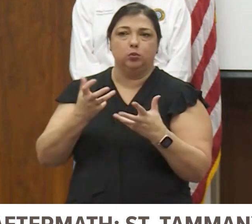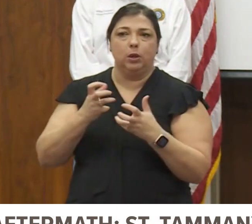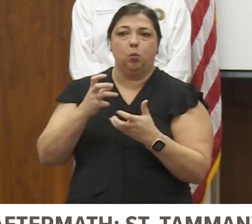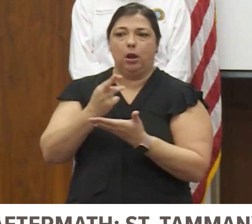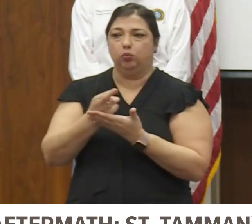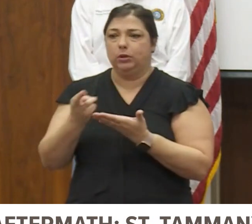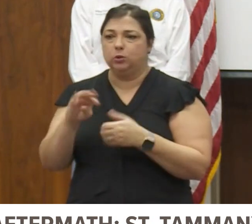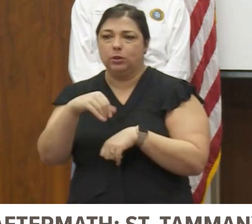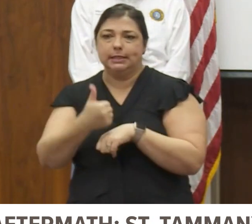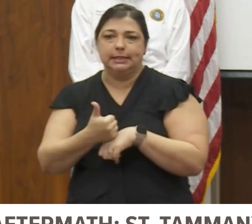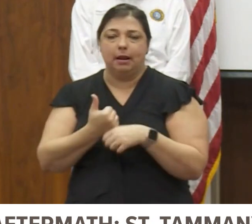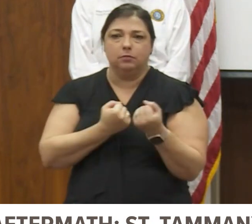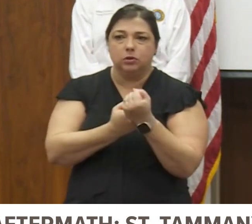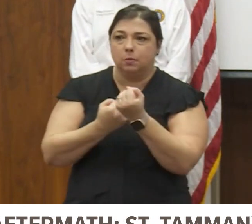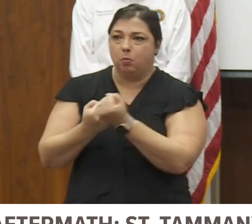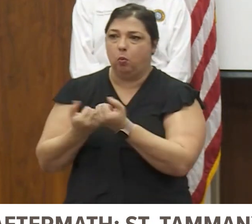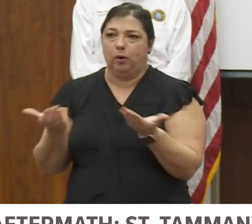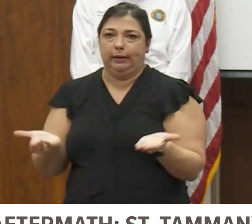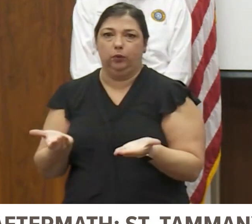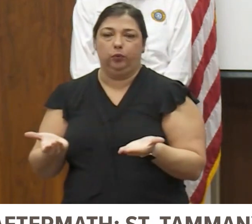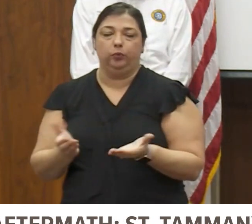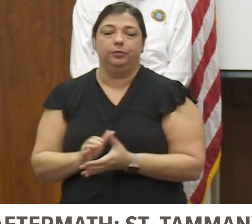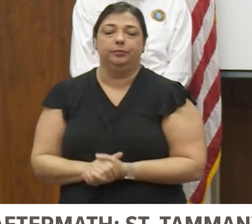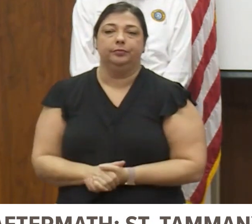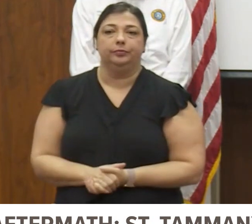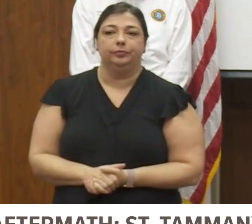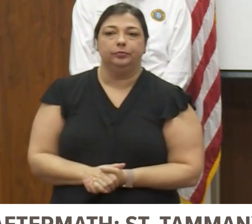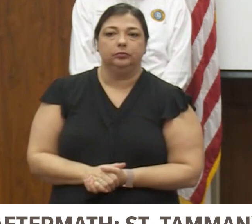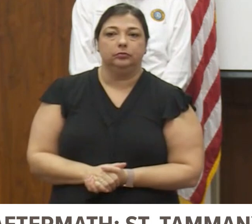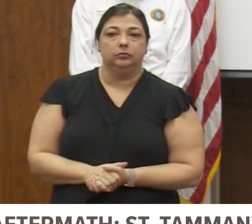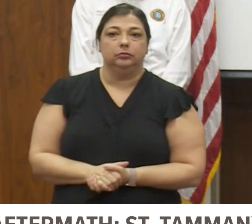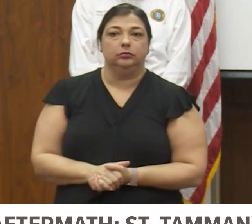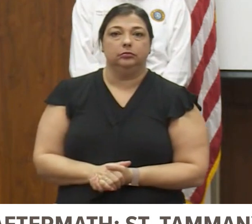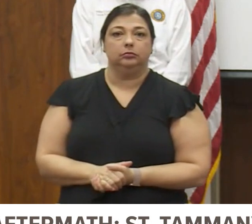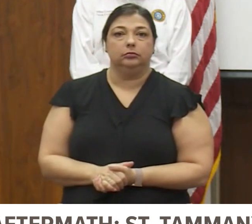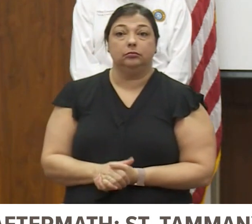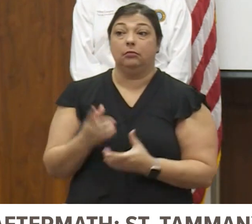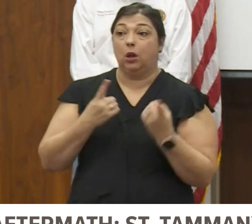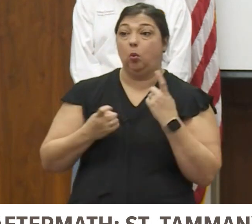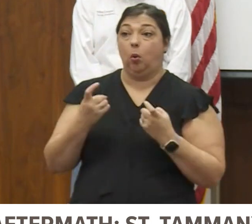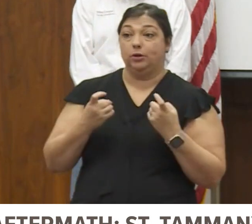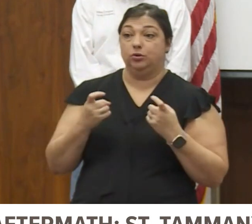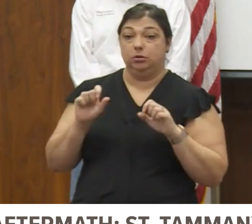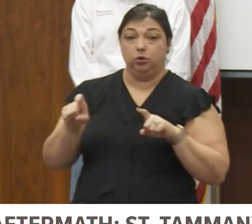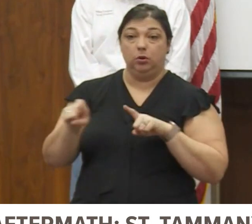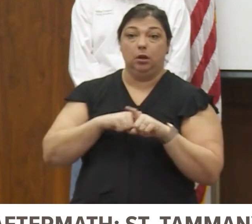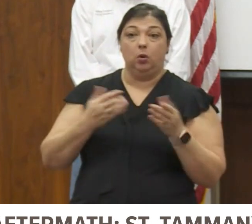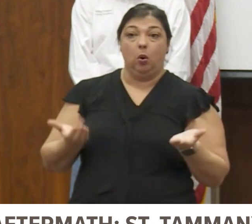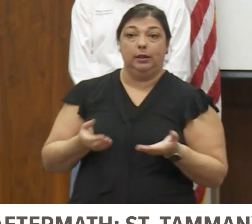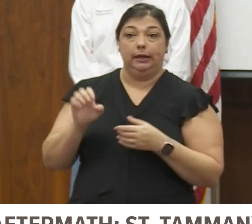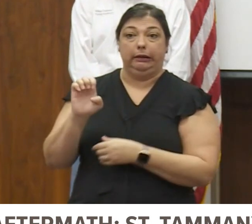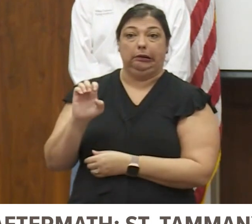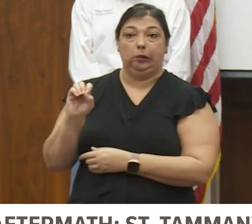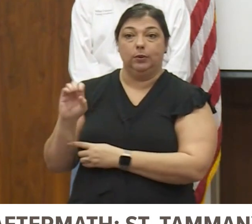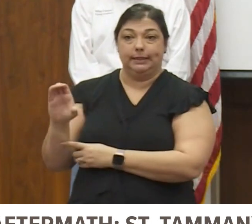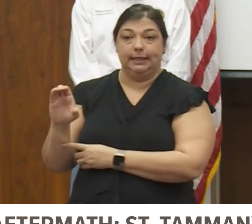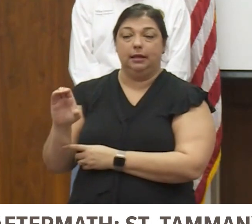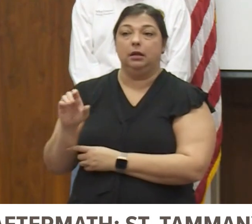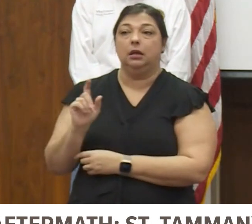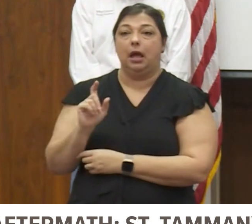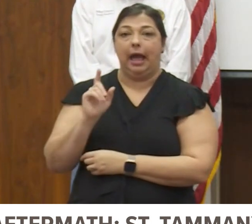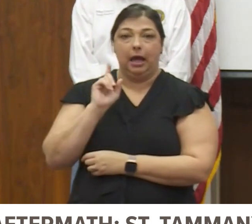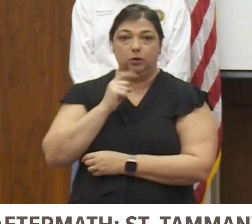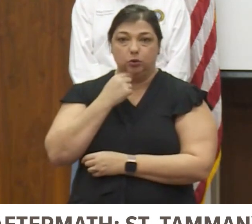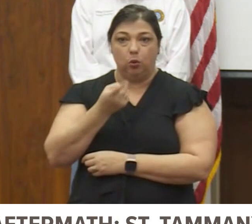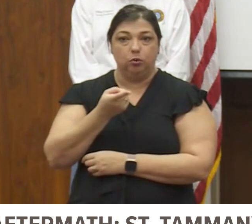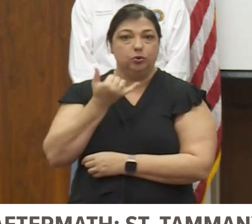established to support everything here in the parish. If have any questions of me, you can call here at the Mercy Operations Center. You've been given